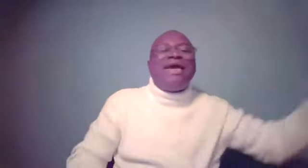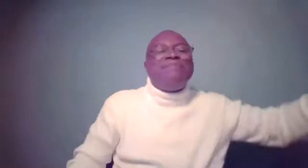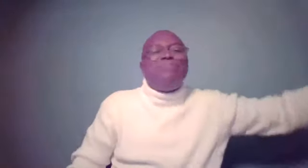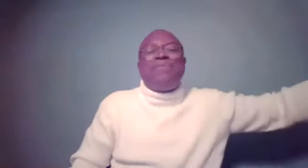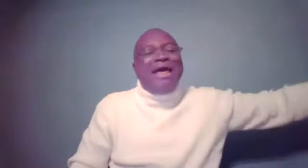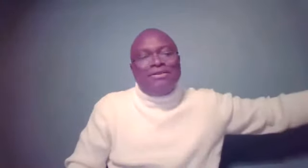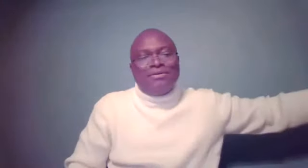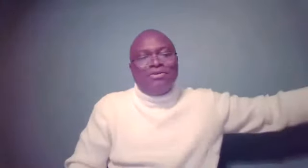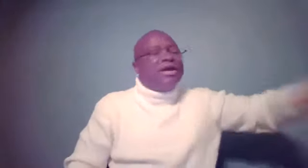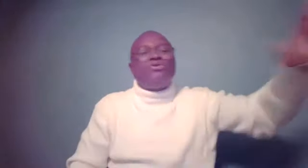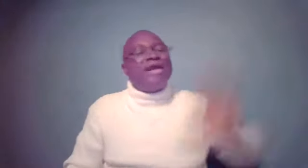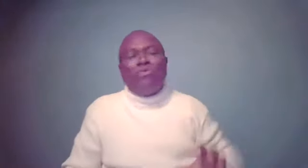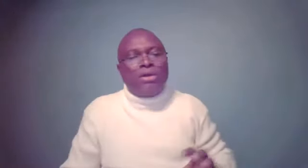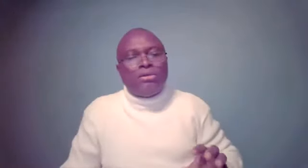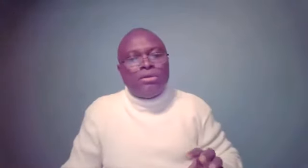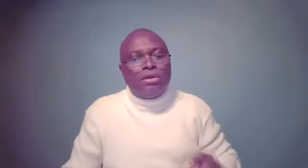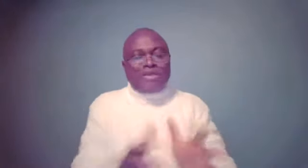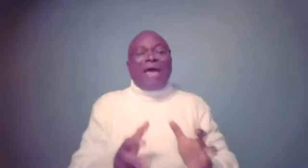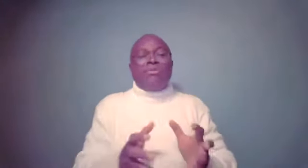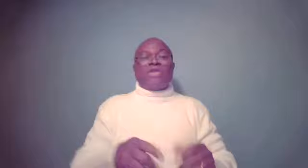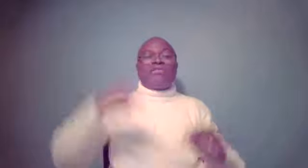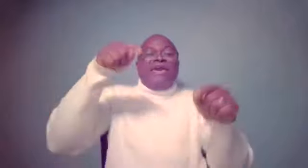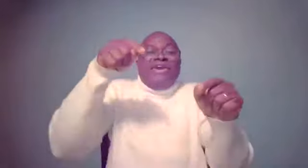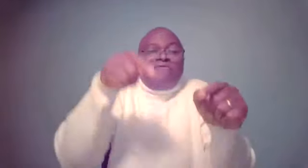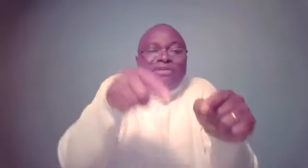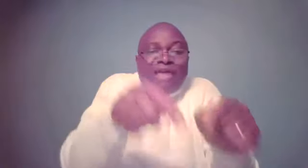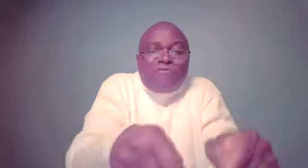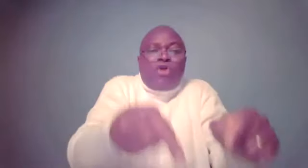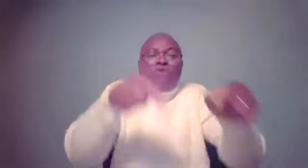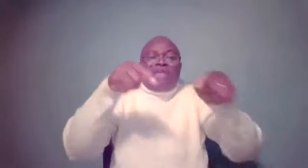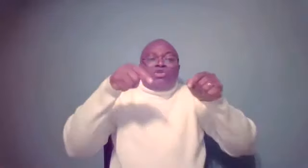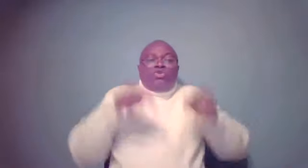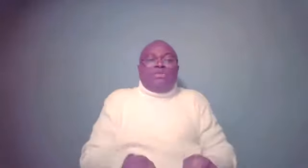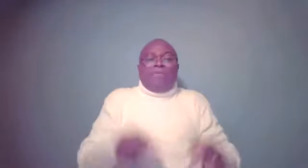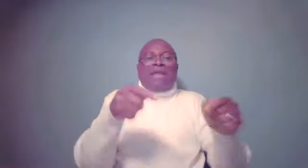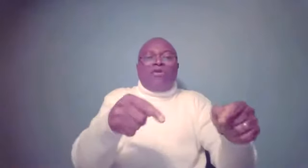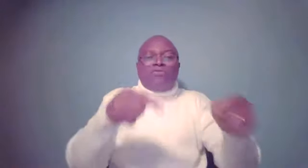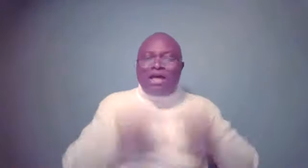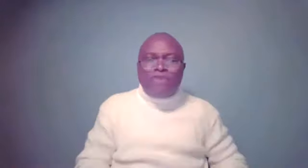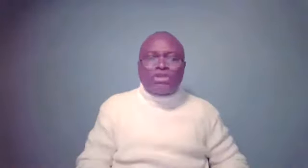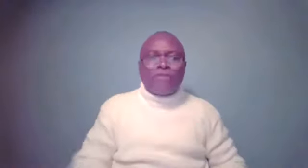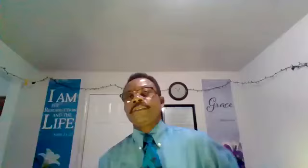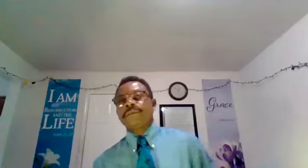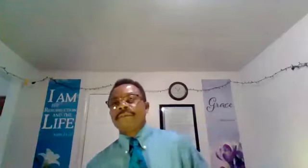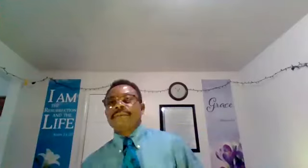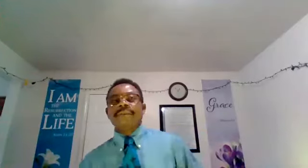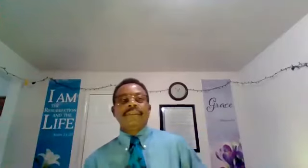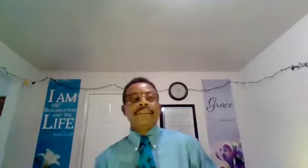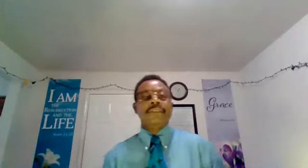enemy planned. God can use anyone. In fact, the Bible says, if the devil understood the plan of salvation, he wouldn't have crucified